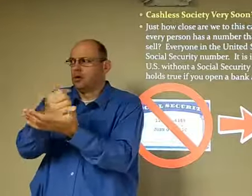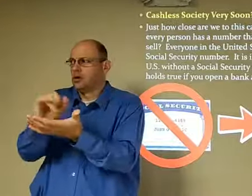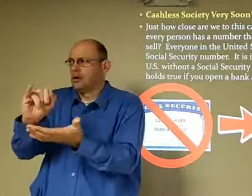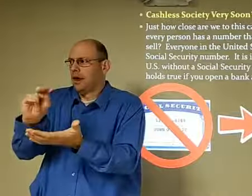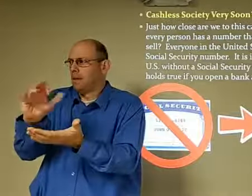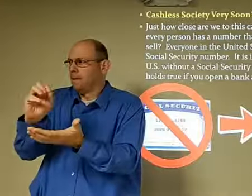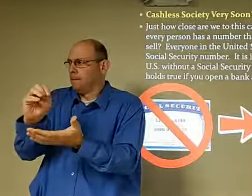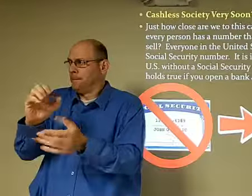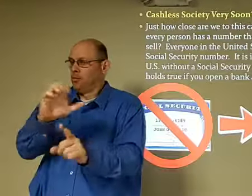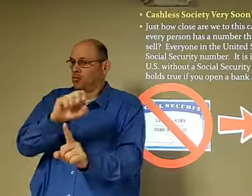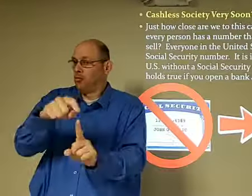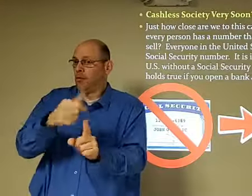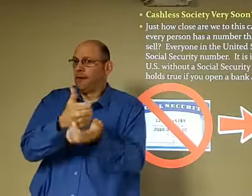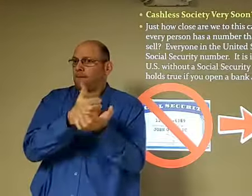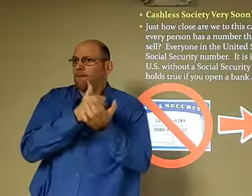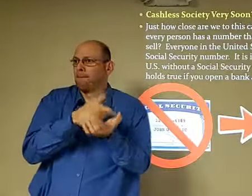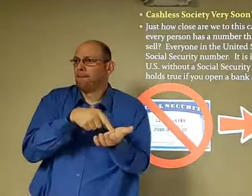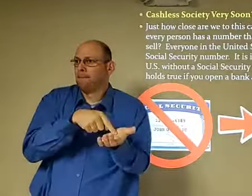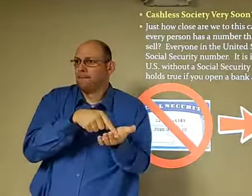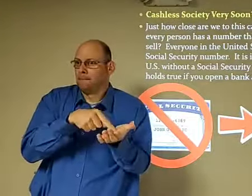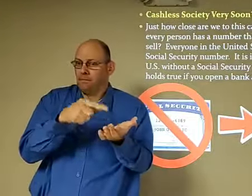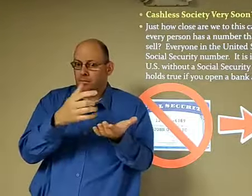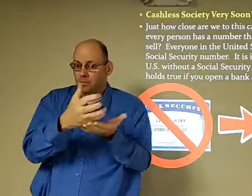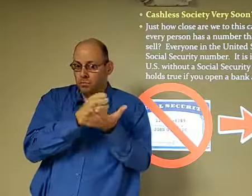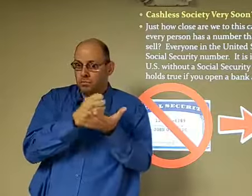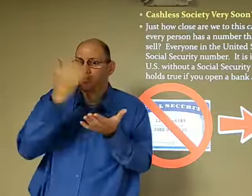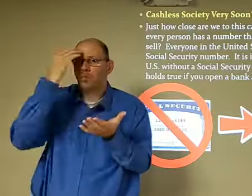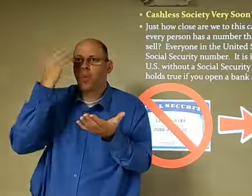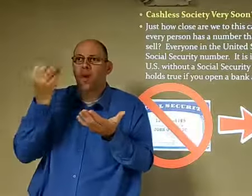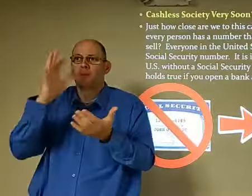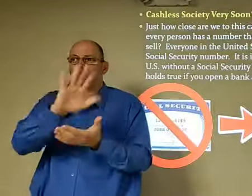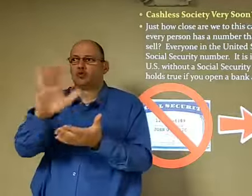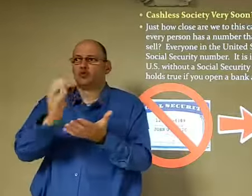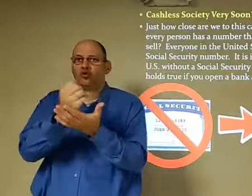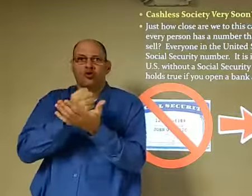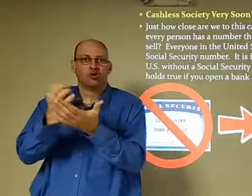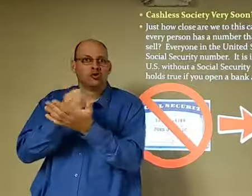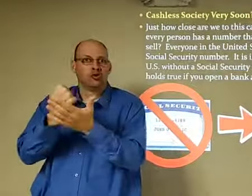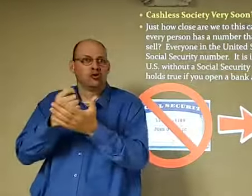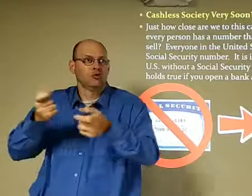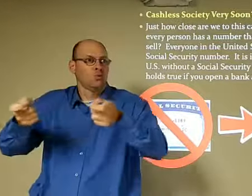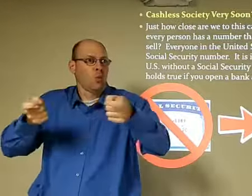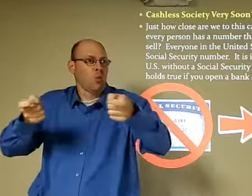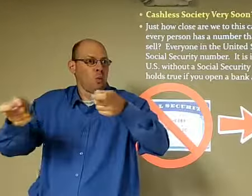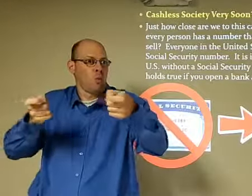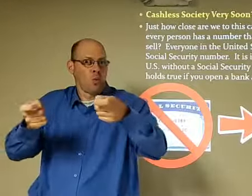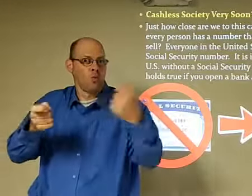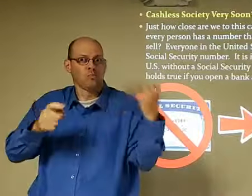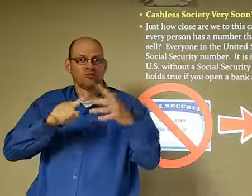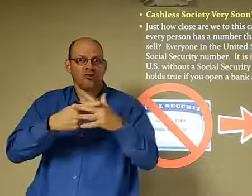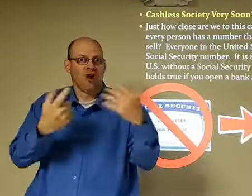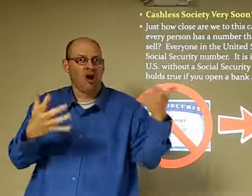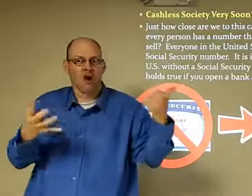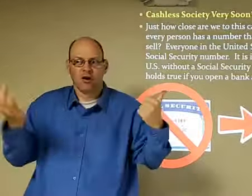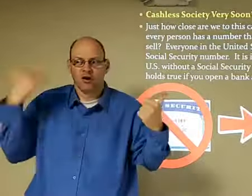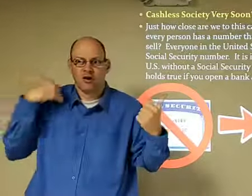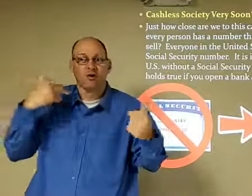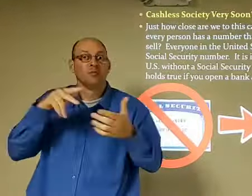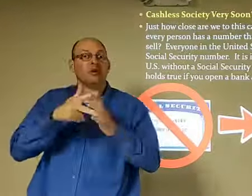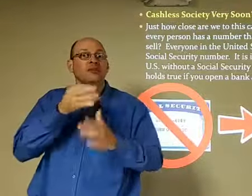And then they started to be able to control your income. You know, pay towards taxes, of course, social security and so